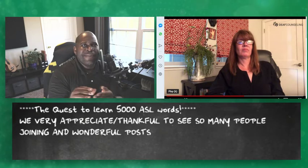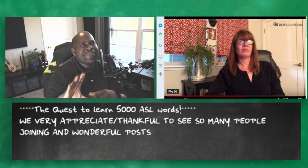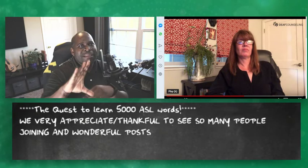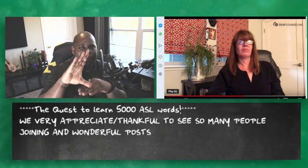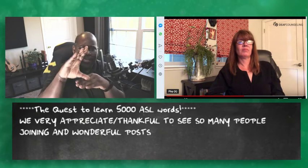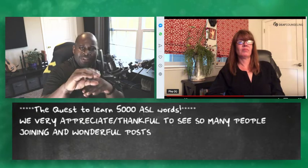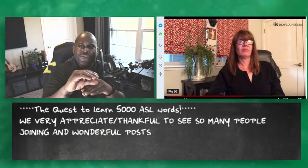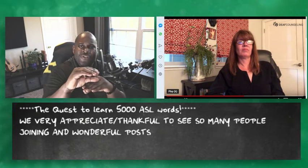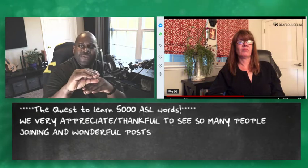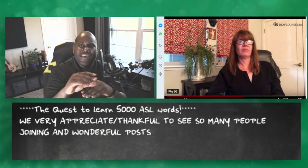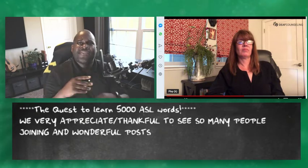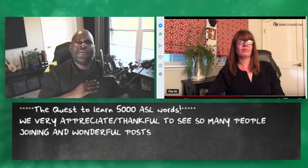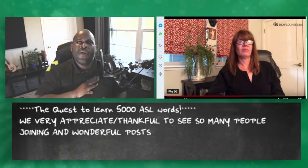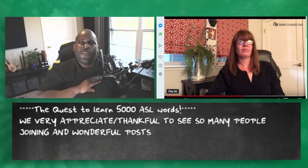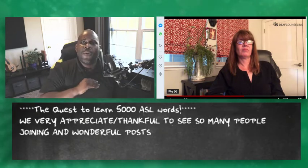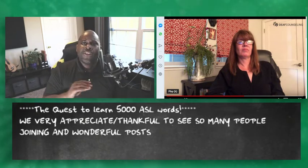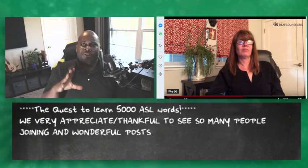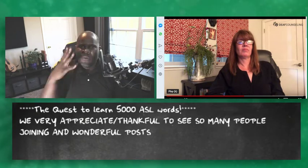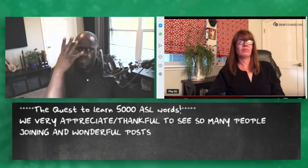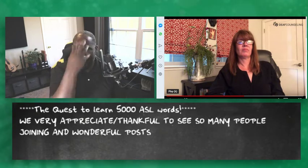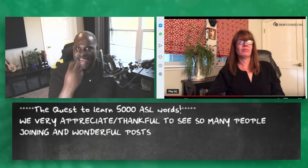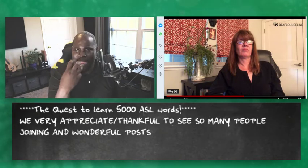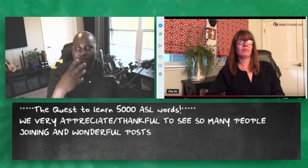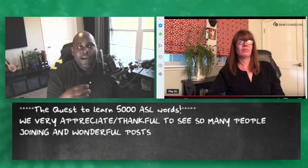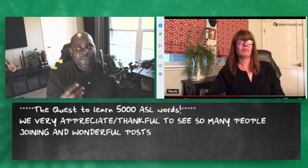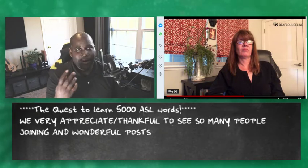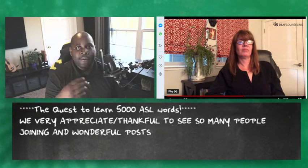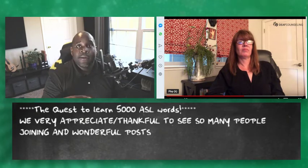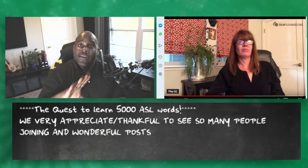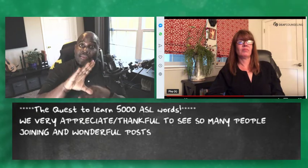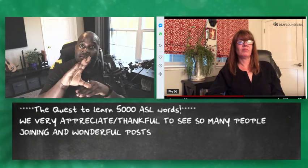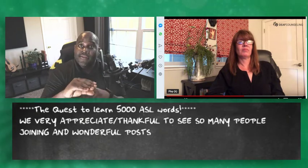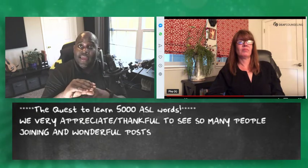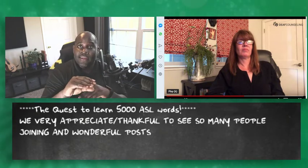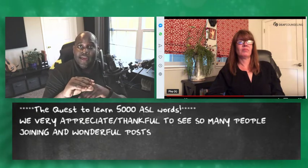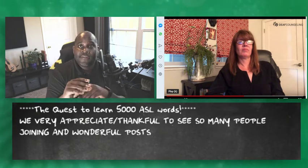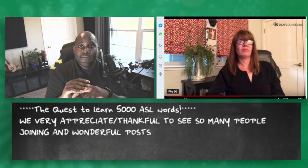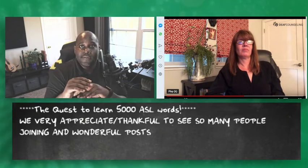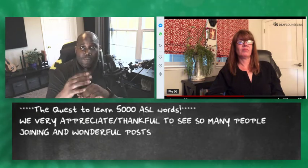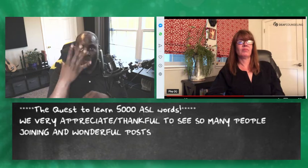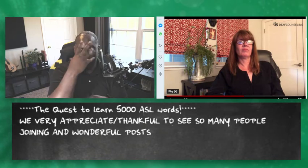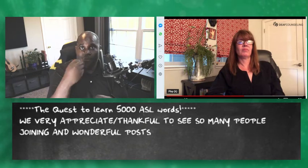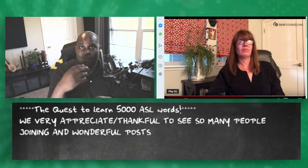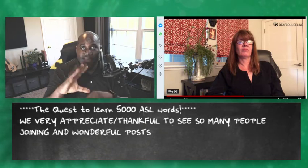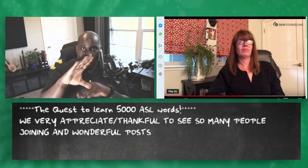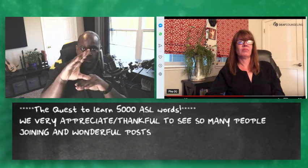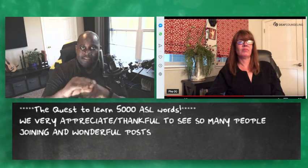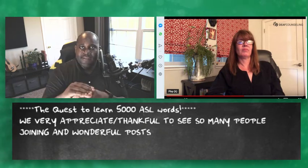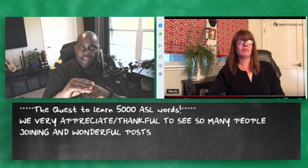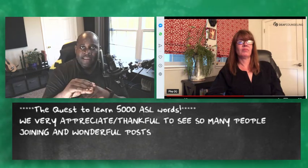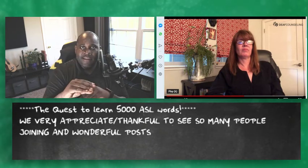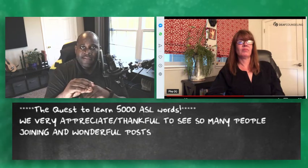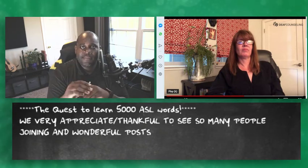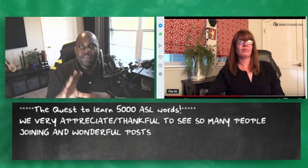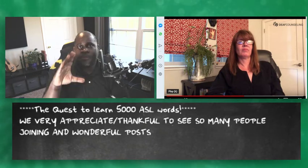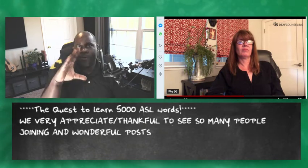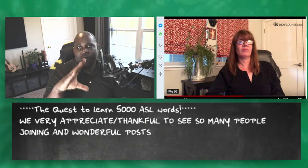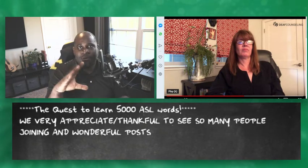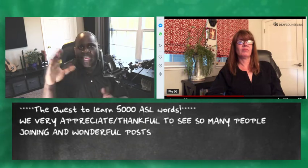but you could also do this but when you do it with like an ink I'm sorry this is like less with a neutral face this is like less or like